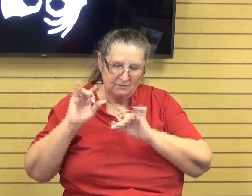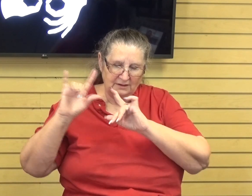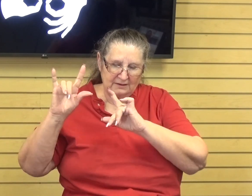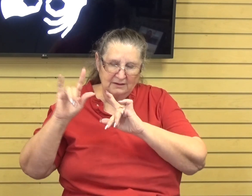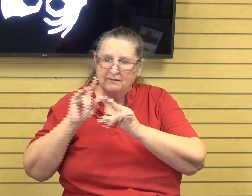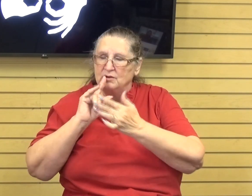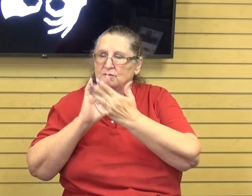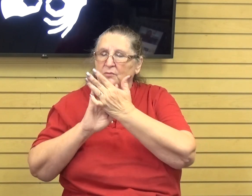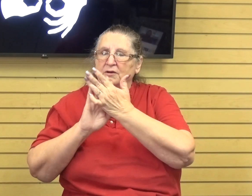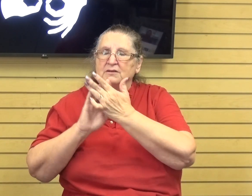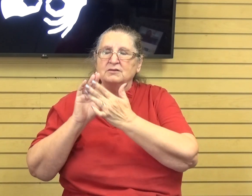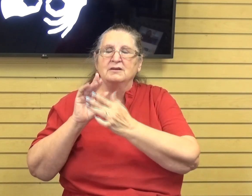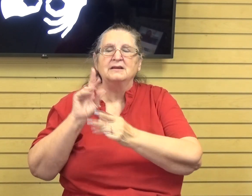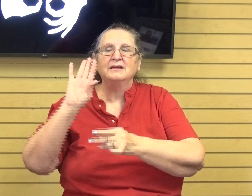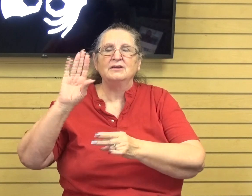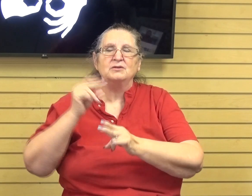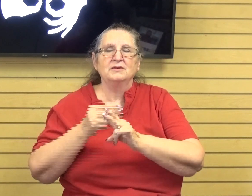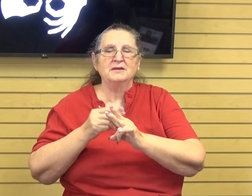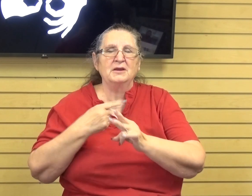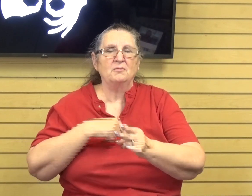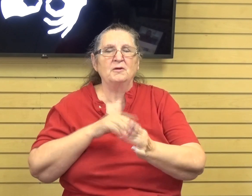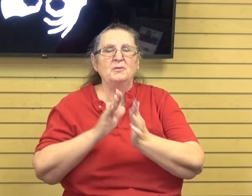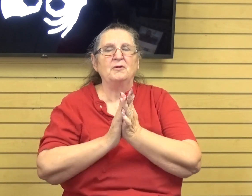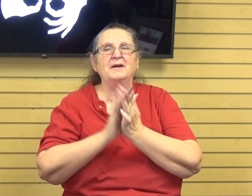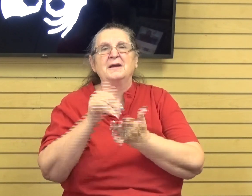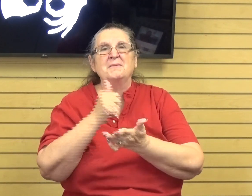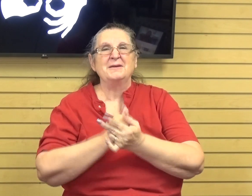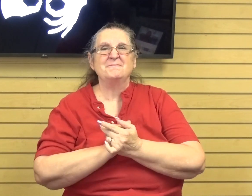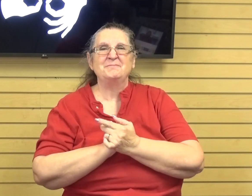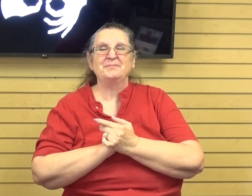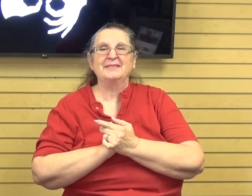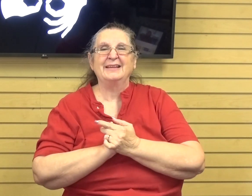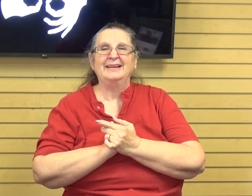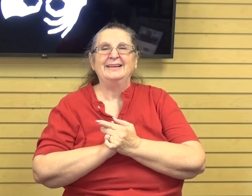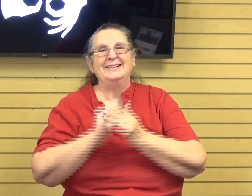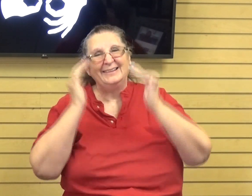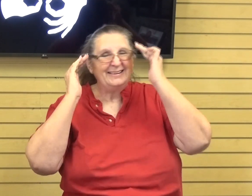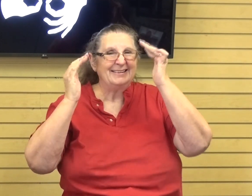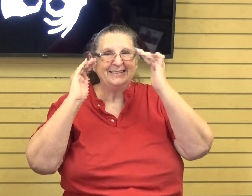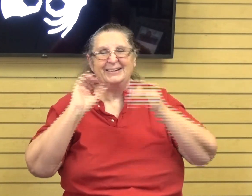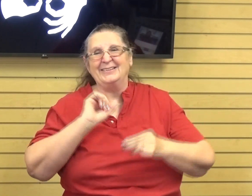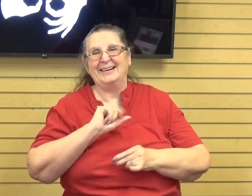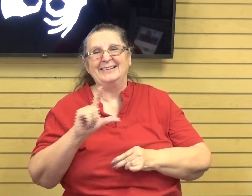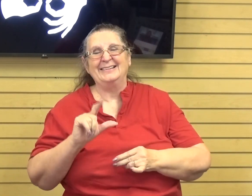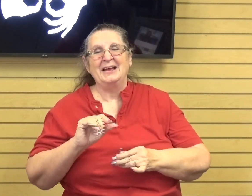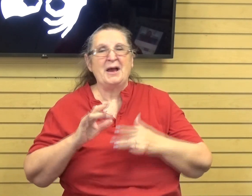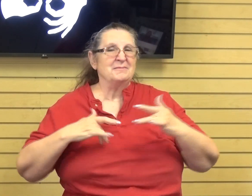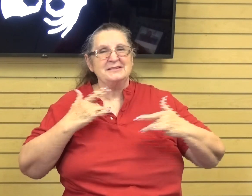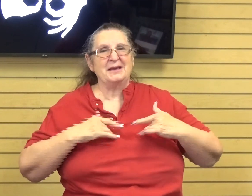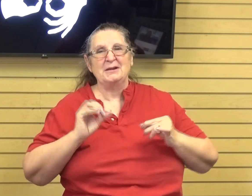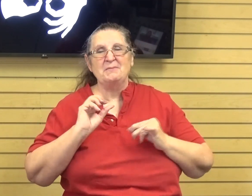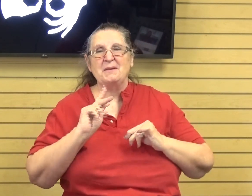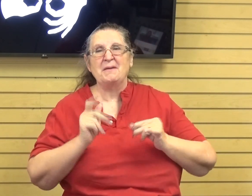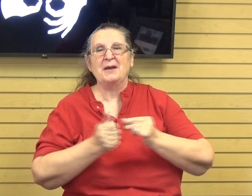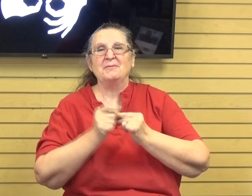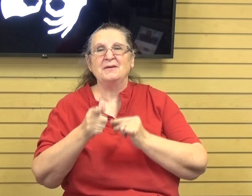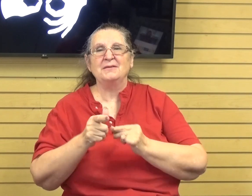your name we pray, amen. All right, well, as I said, hello, everyone. I'm very excited to be back with you guys today and sharing this little